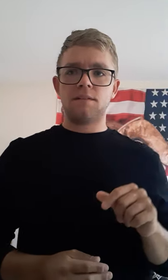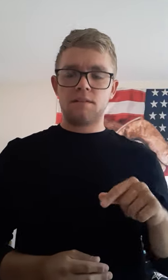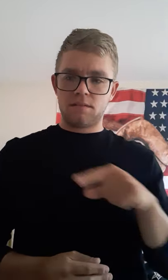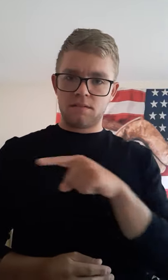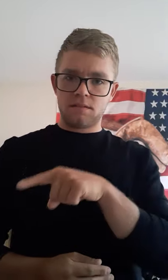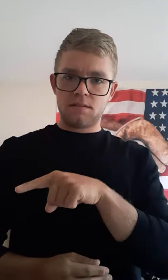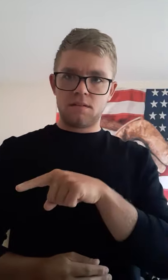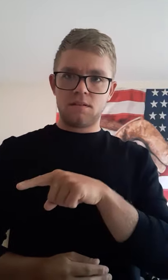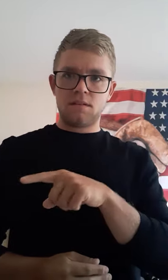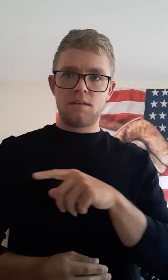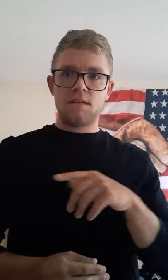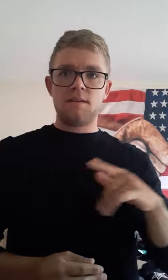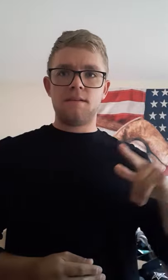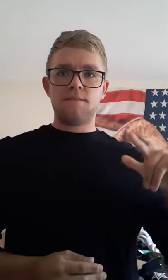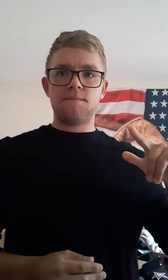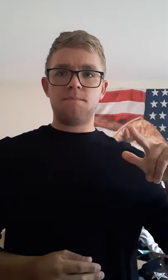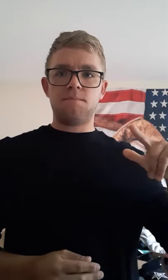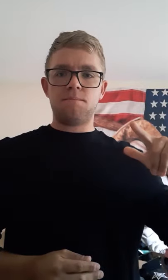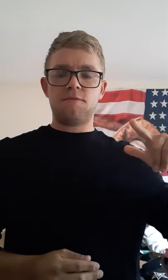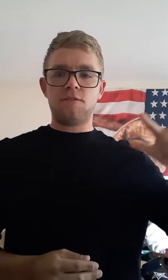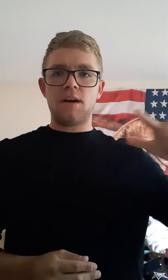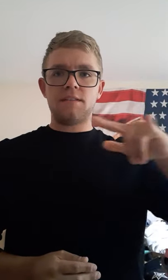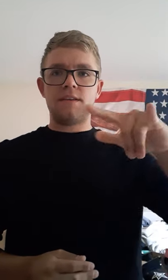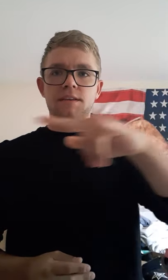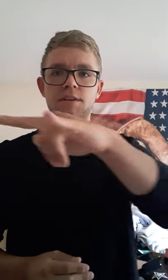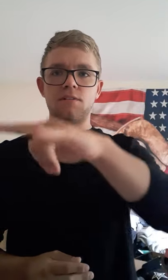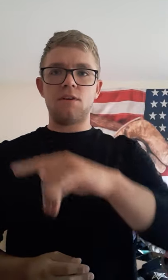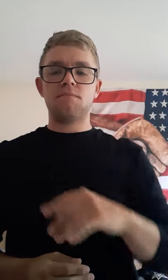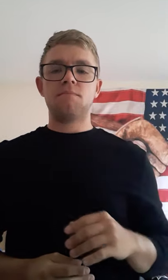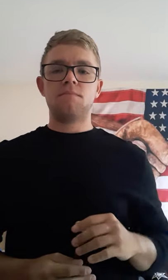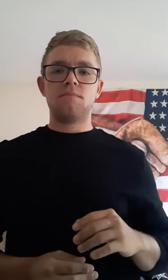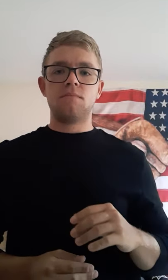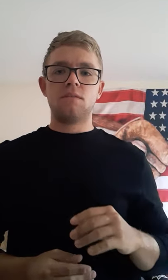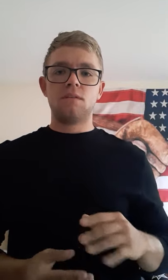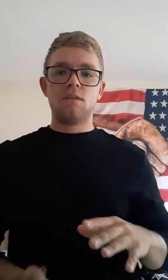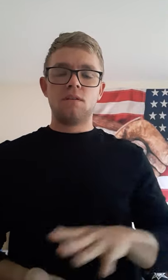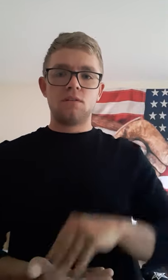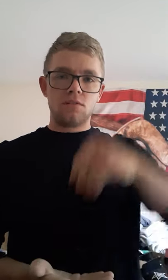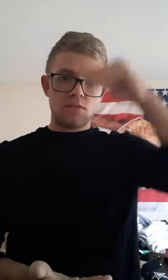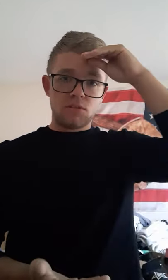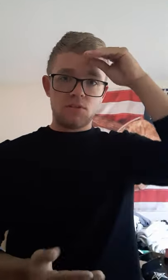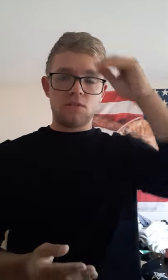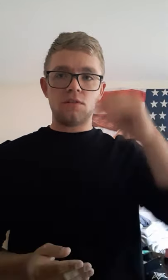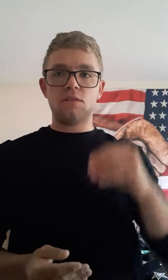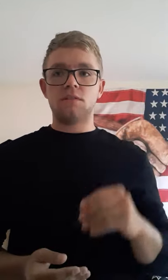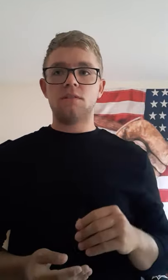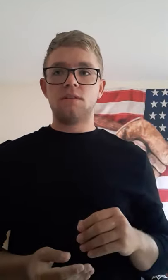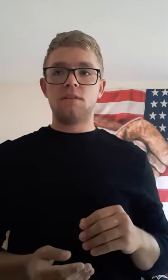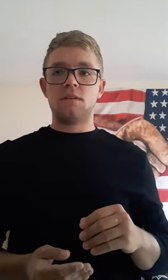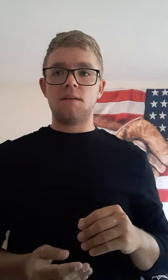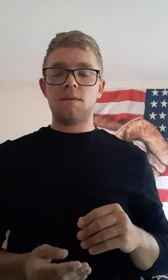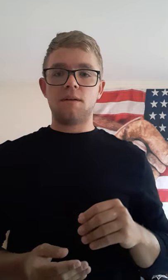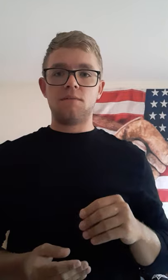Later, flies to Europe to learn about